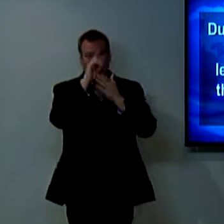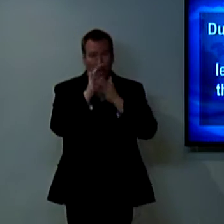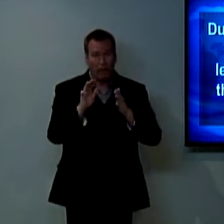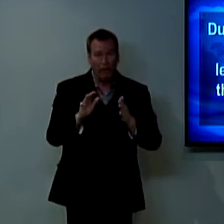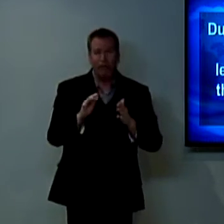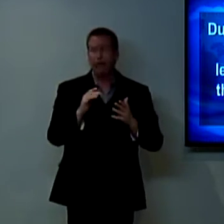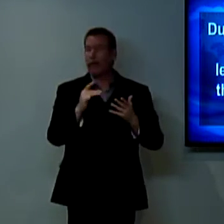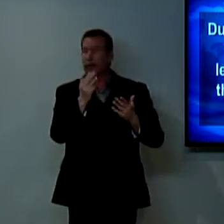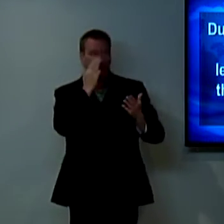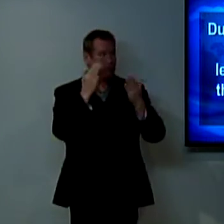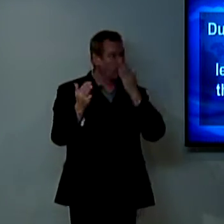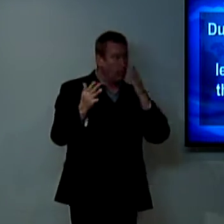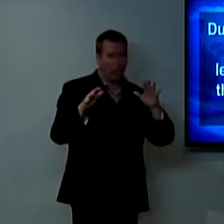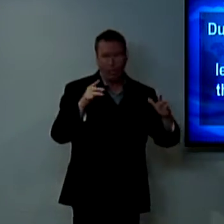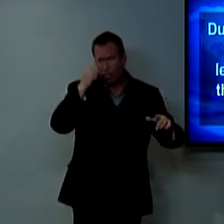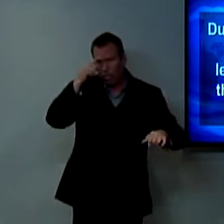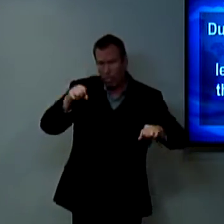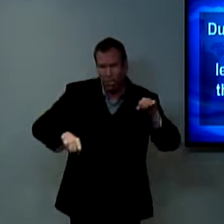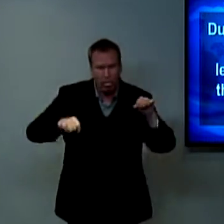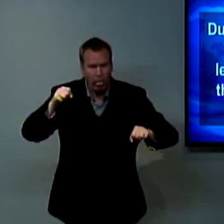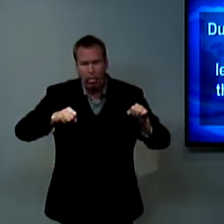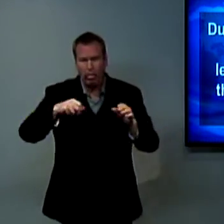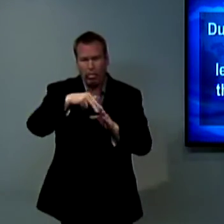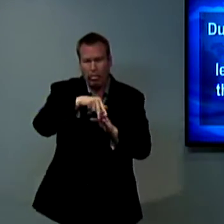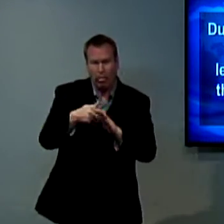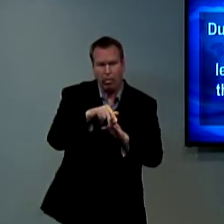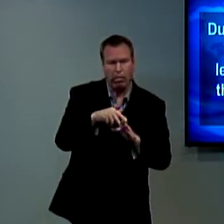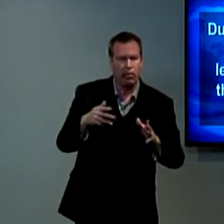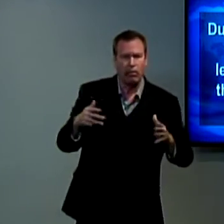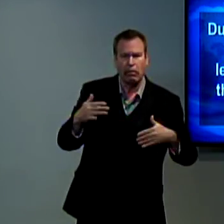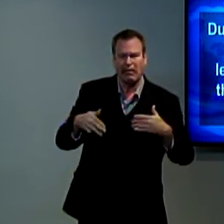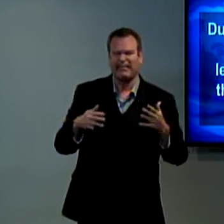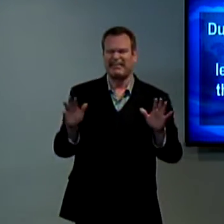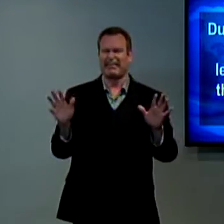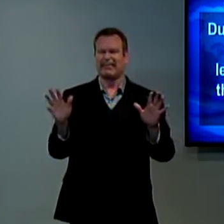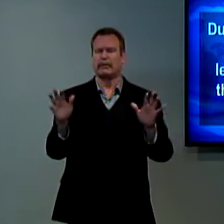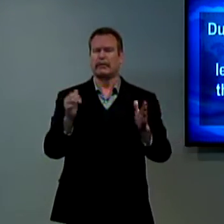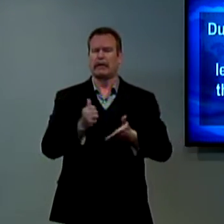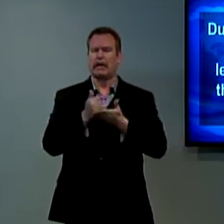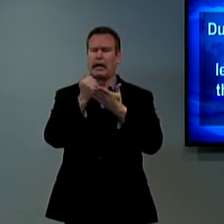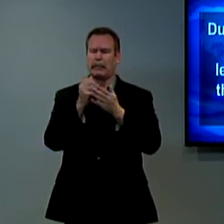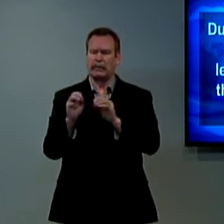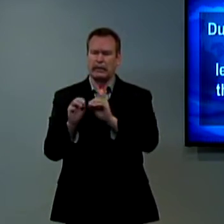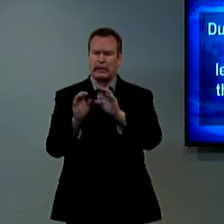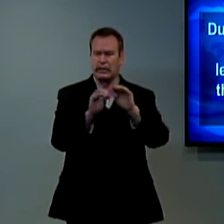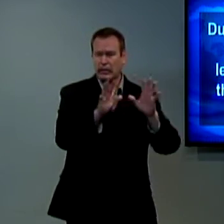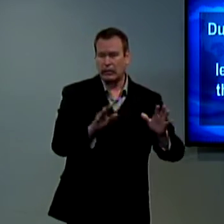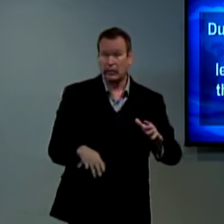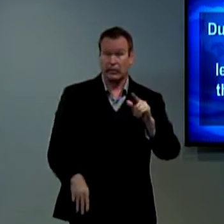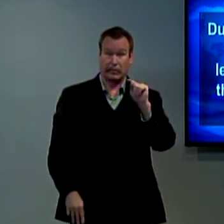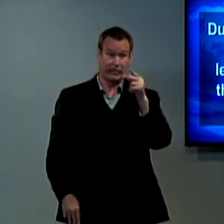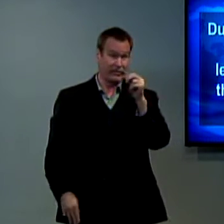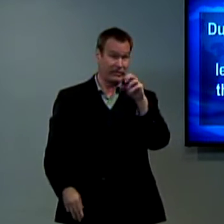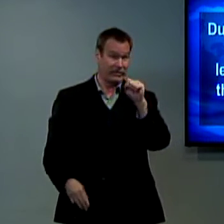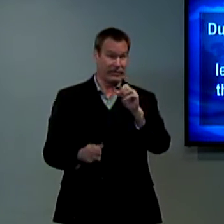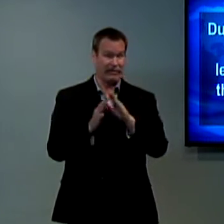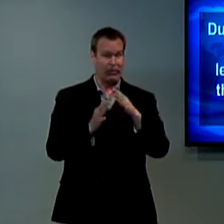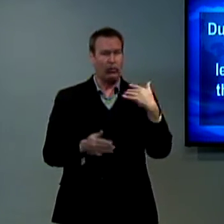and he explains that. And so some people were like, what? When is Jesus coming? Has he already come? And people were confused